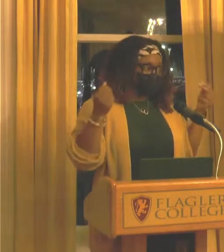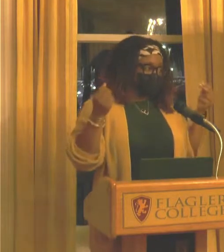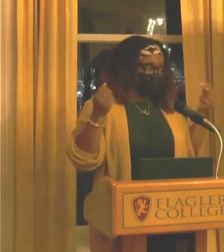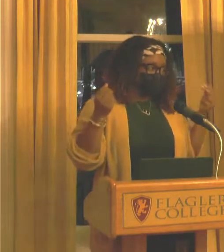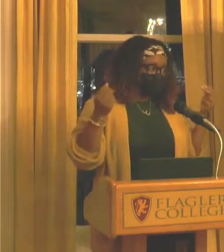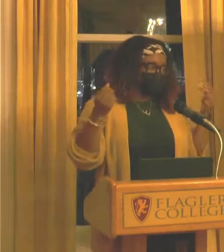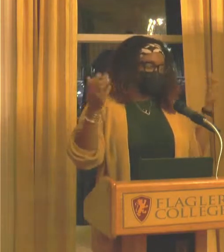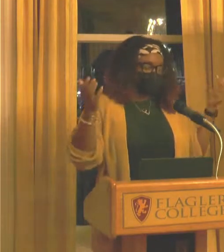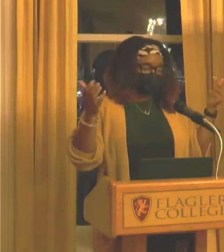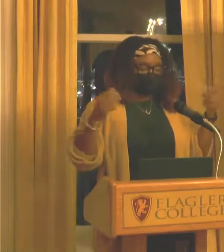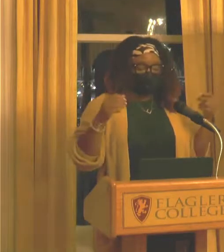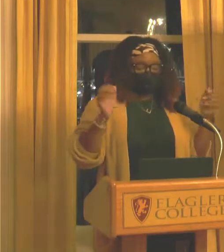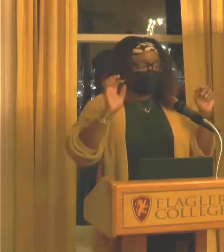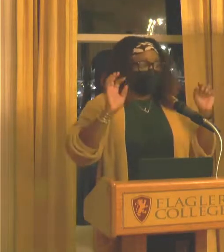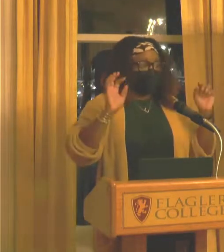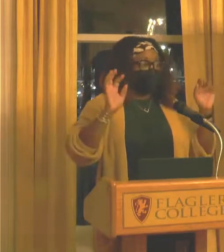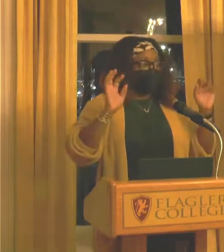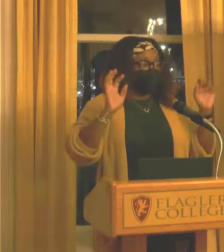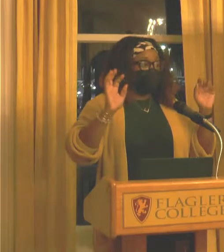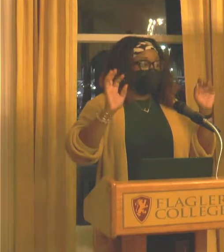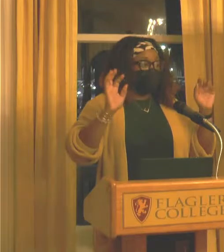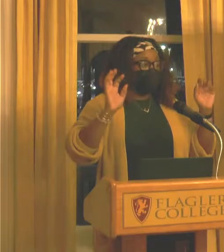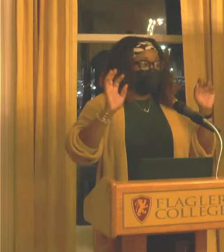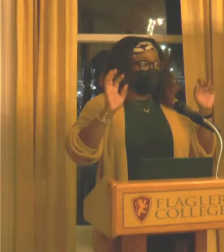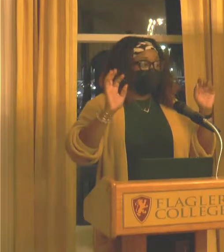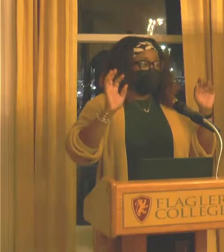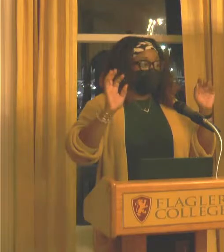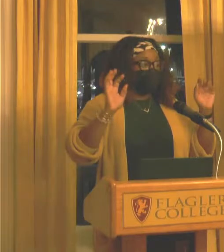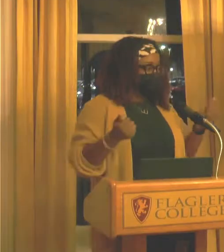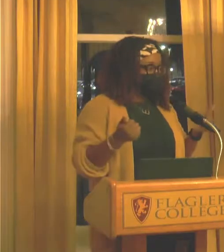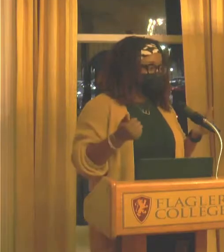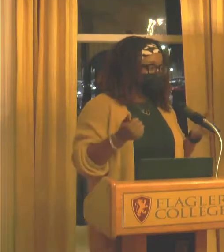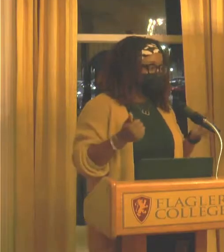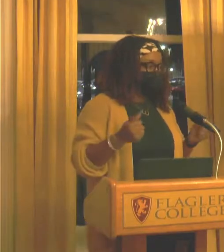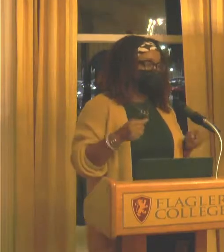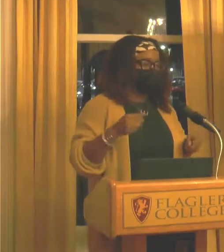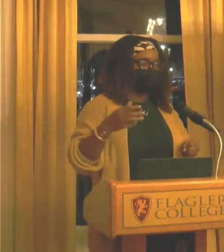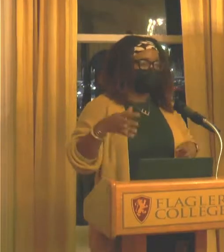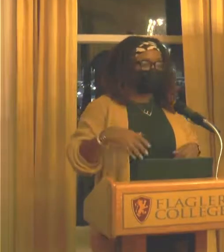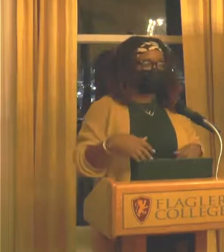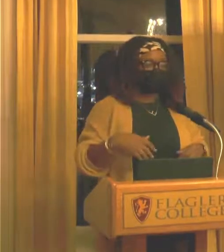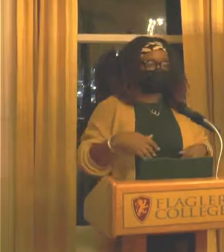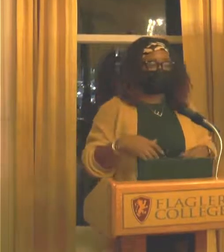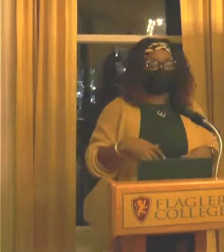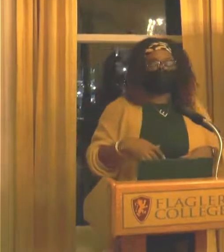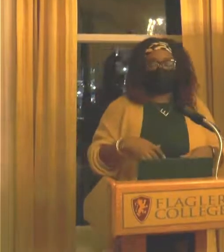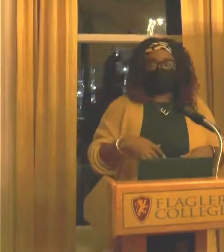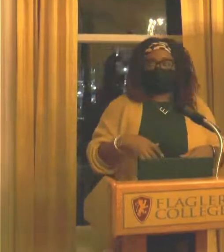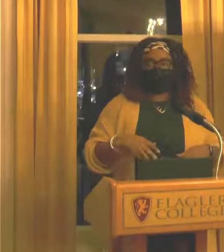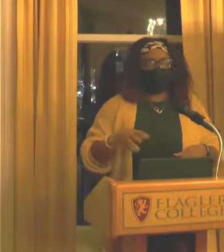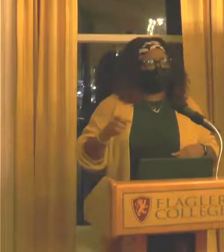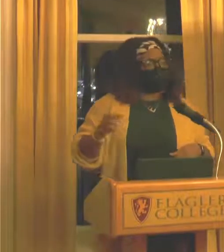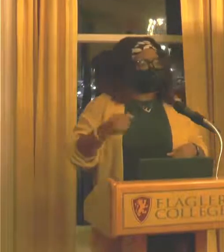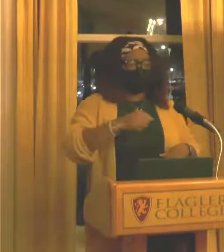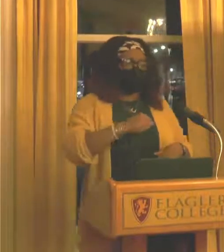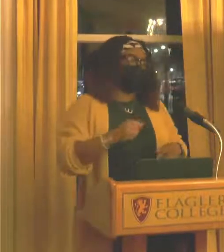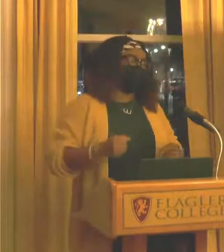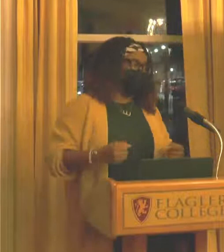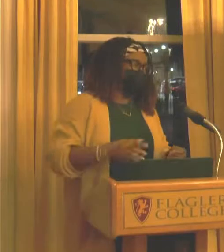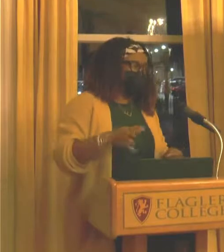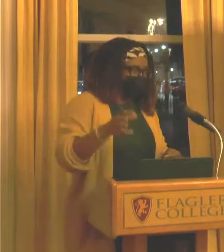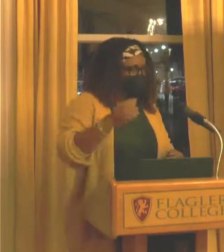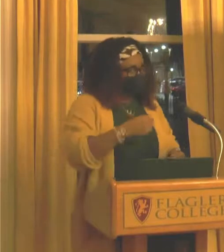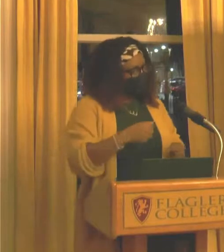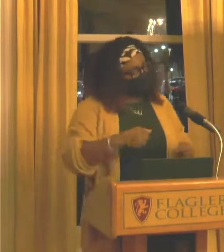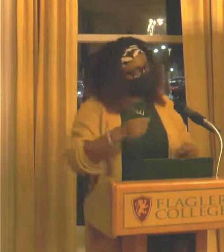paint your face. No clue to me at the time that that was a problem. And I went to class one day. And he, like, grabbed me. didn't